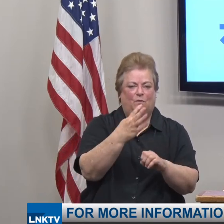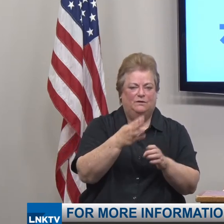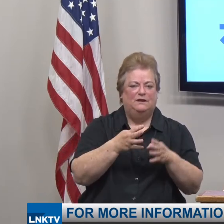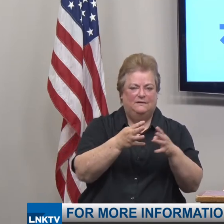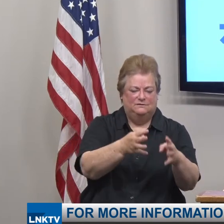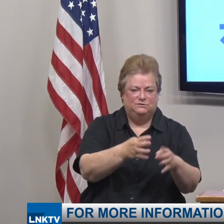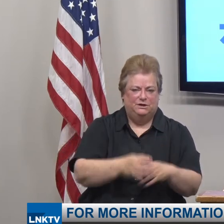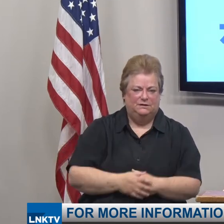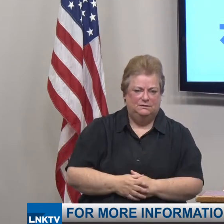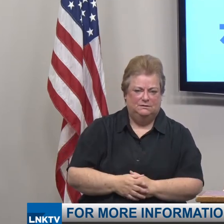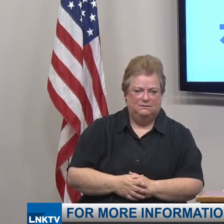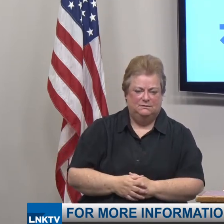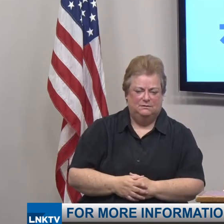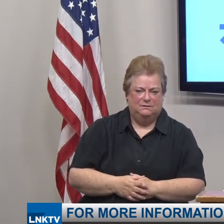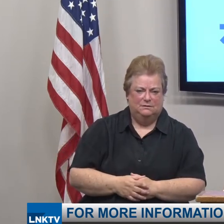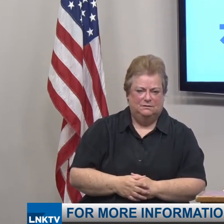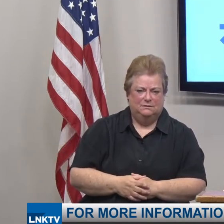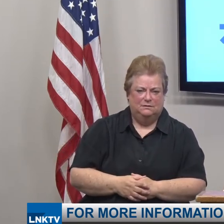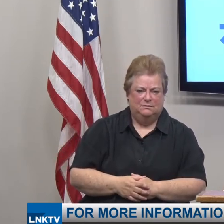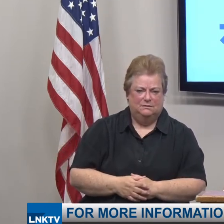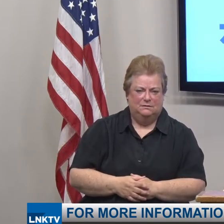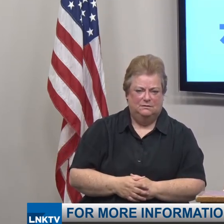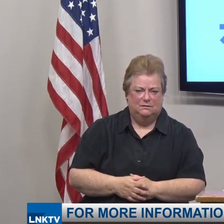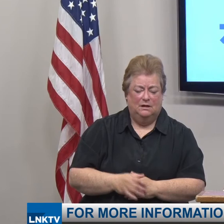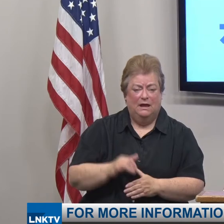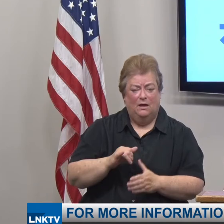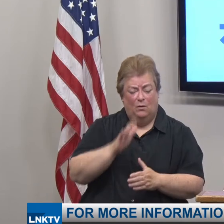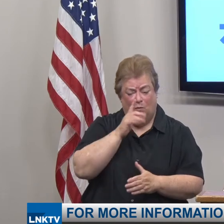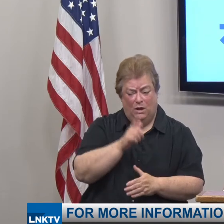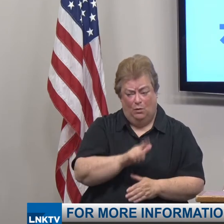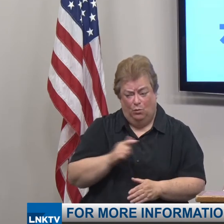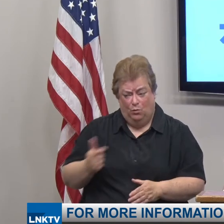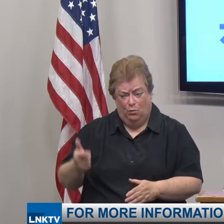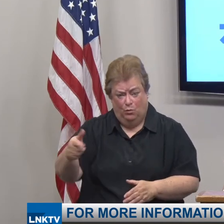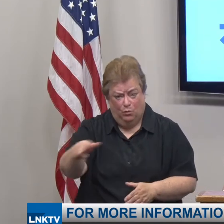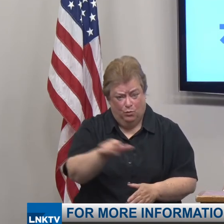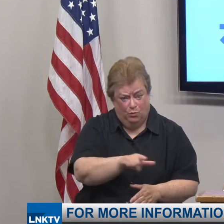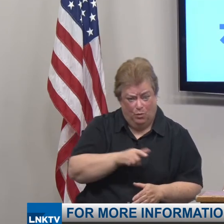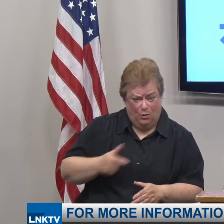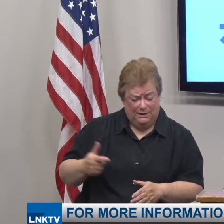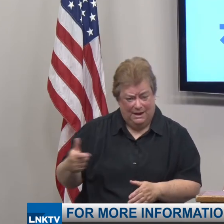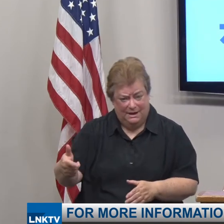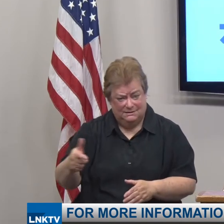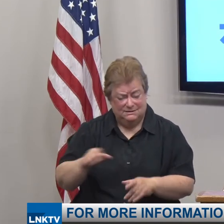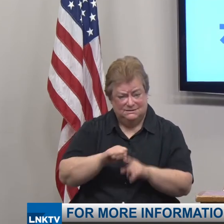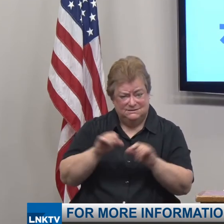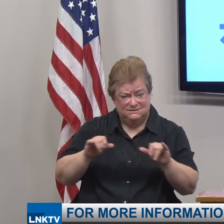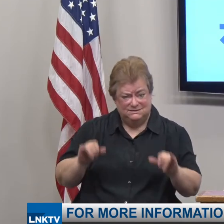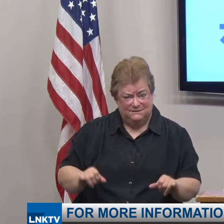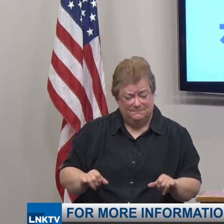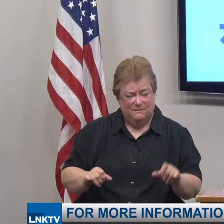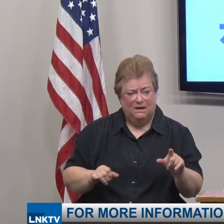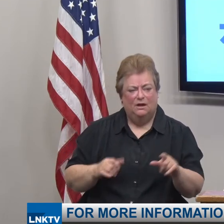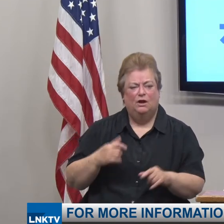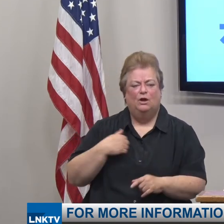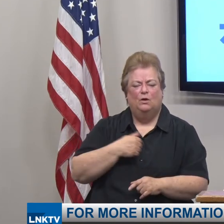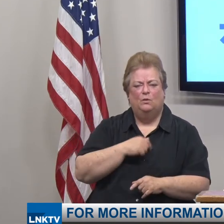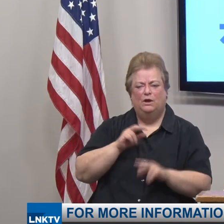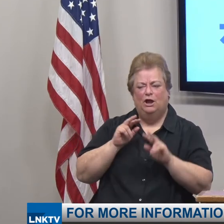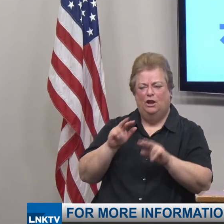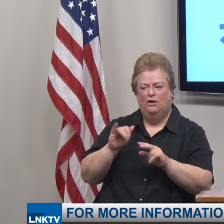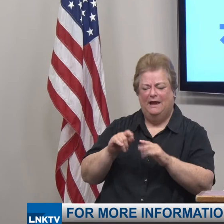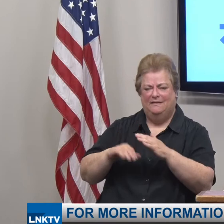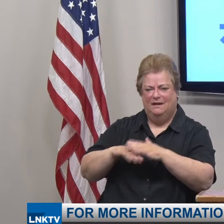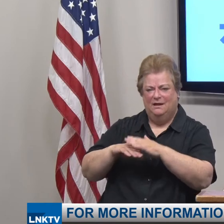Street and it's a rotation system that you came up with or right when we look at the capacities